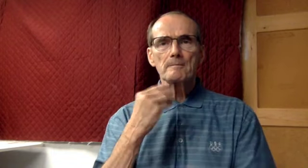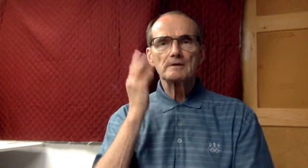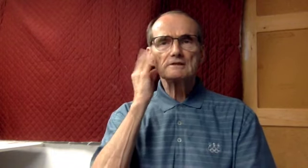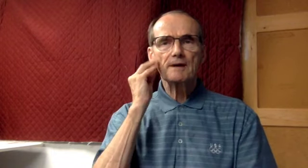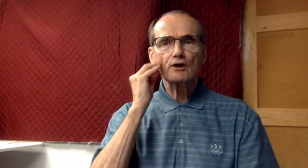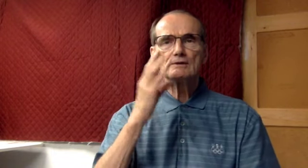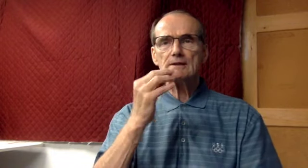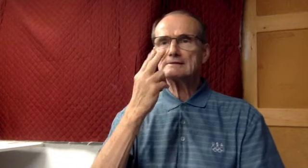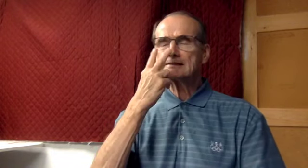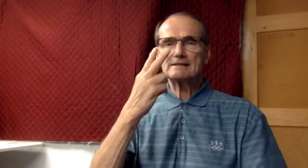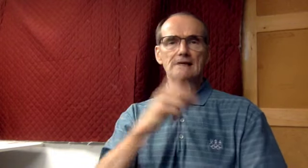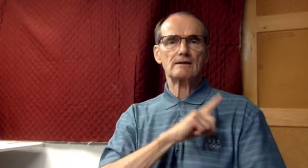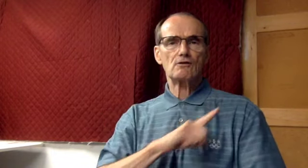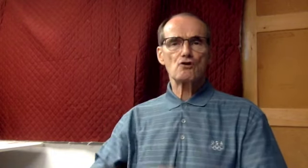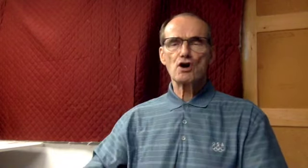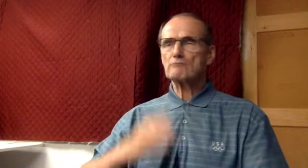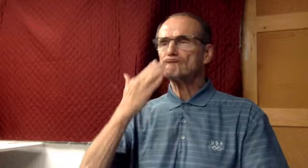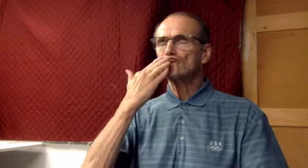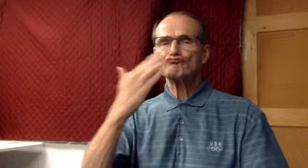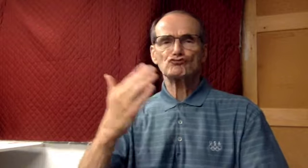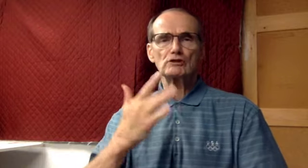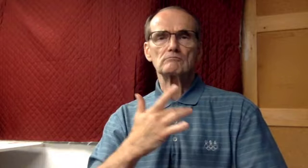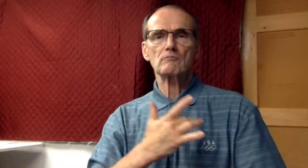Taste and see the goodness of the Lord.